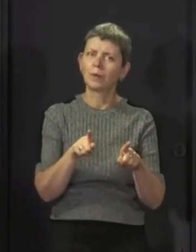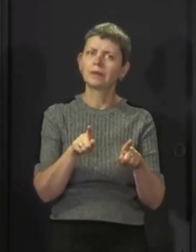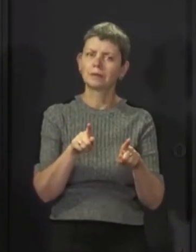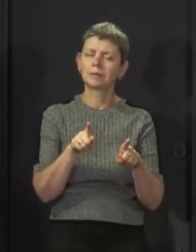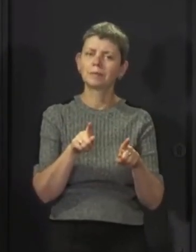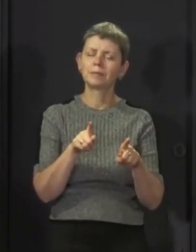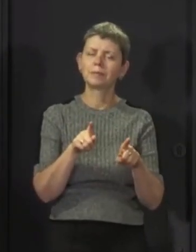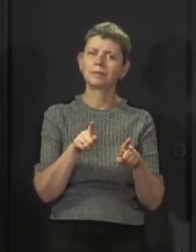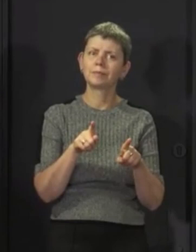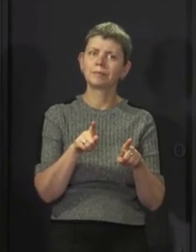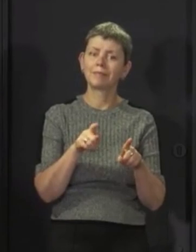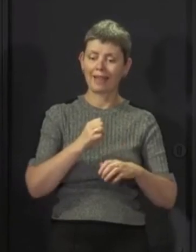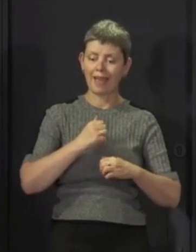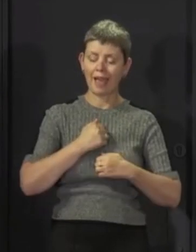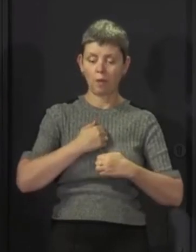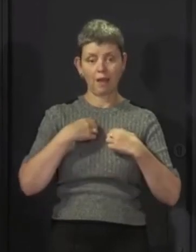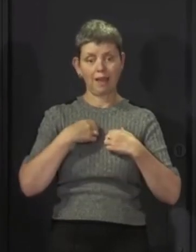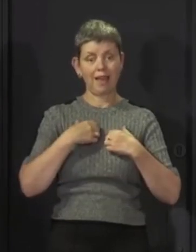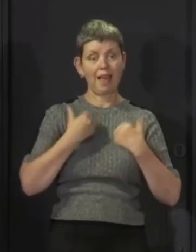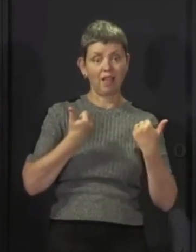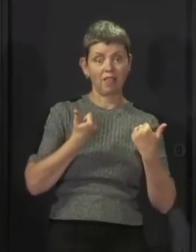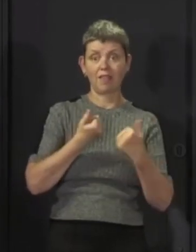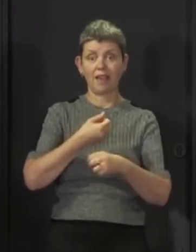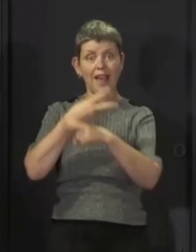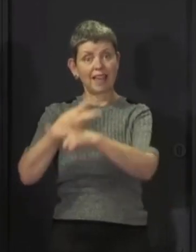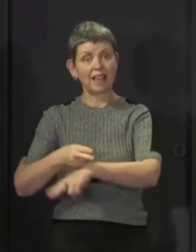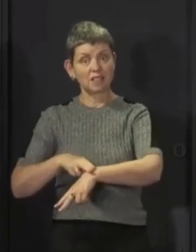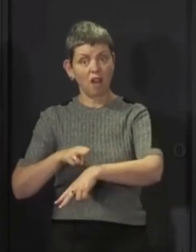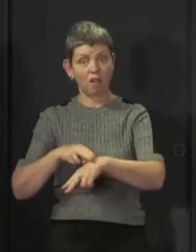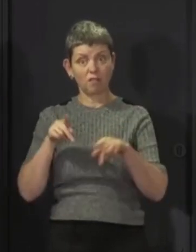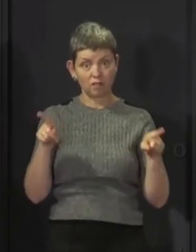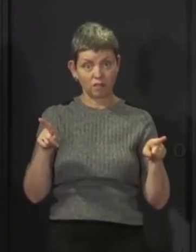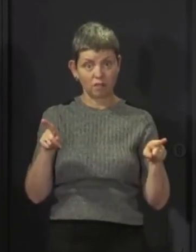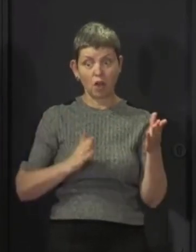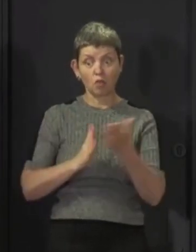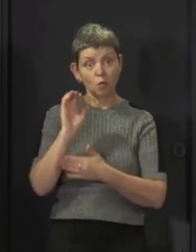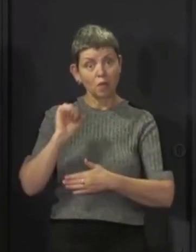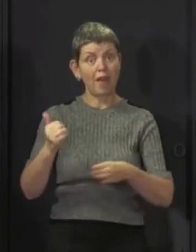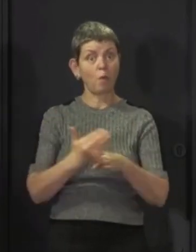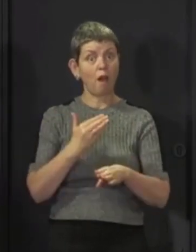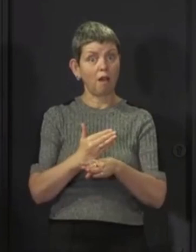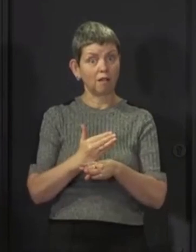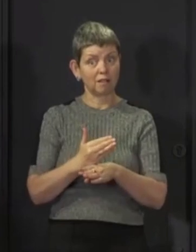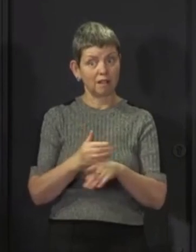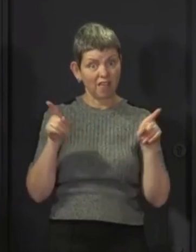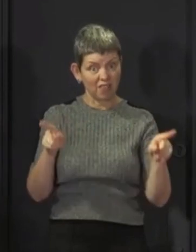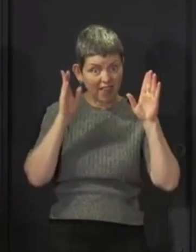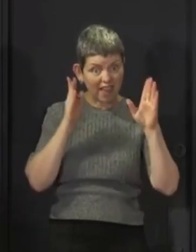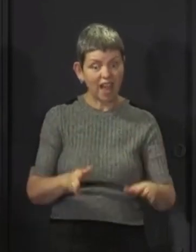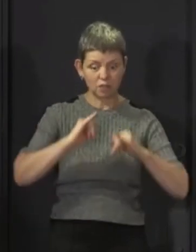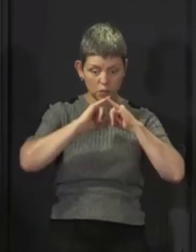this. Our health and care workers, in the course of their jobs to keep us safe, wear masks for 12-hour shifts.